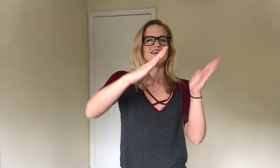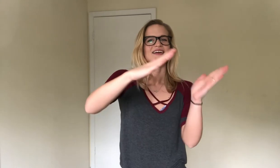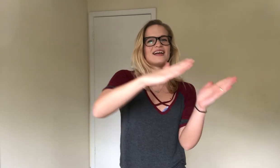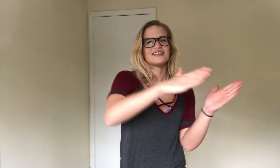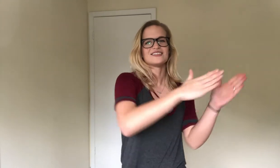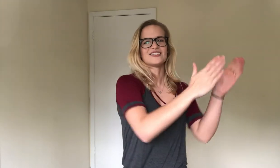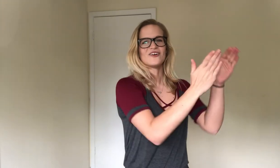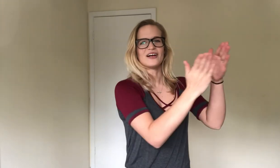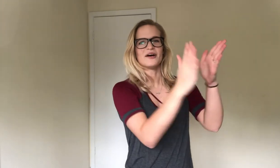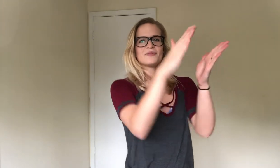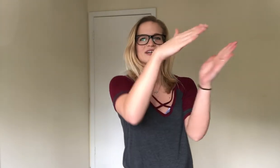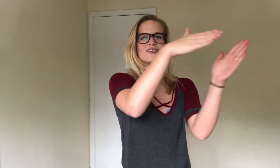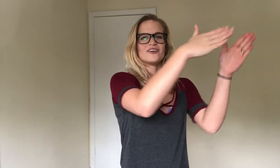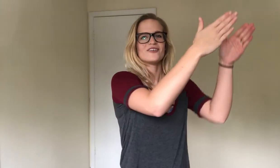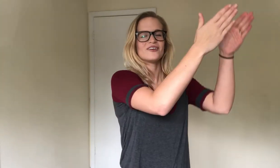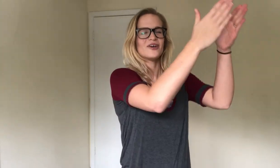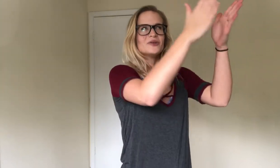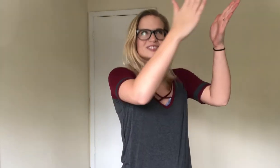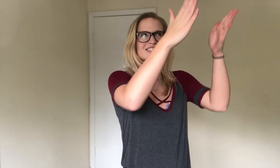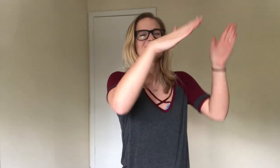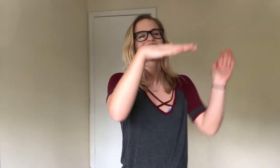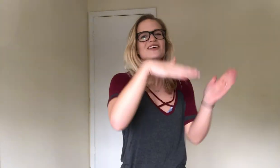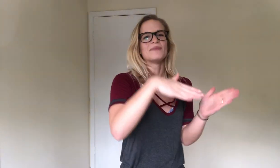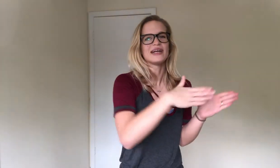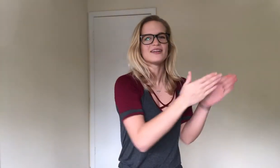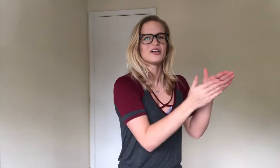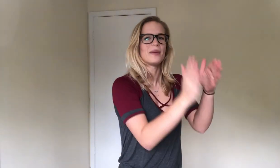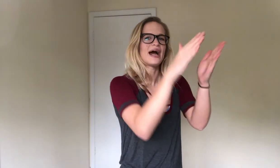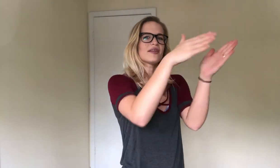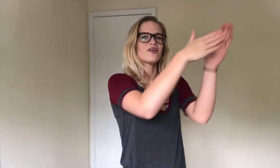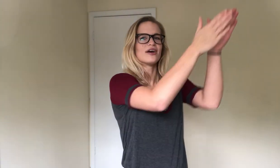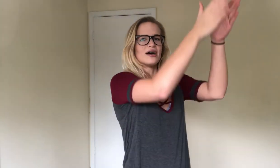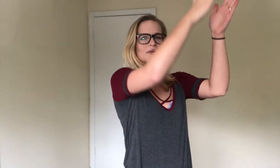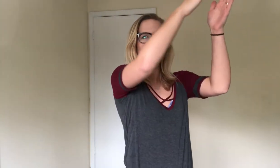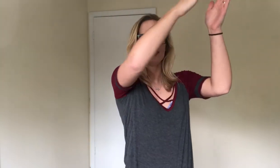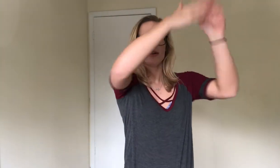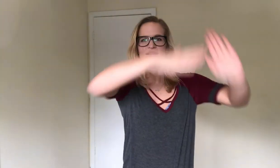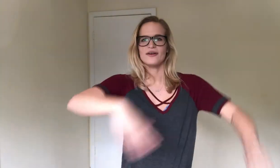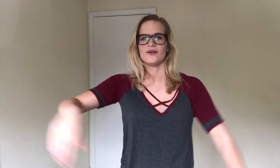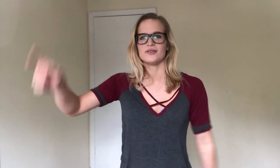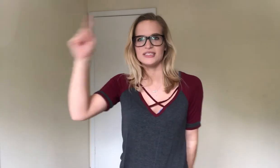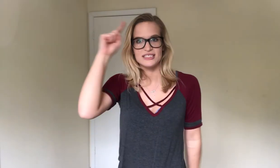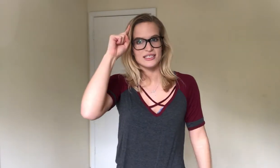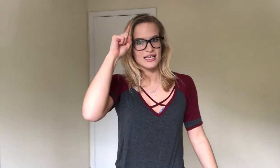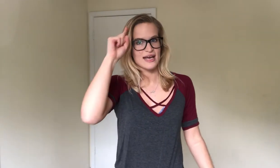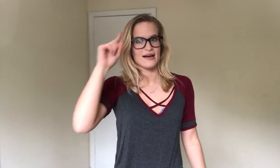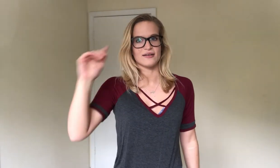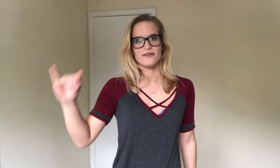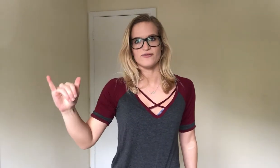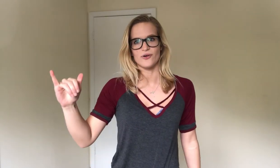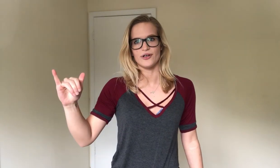And so you're going up the core. Coast. So I made a little path going up the coast to California.